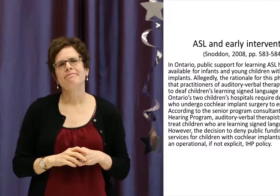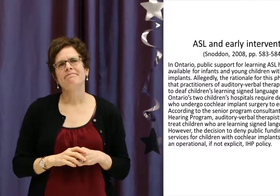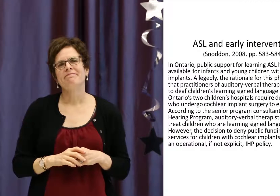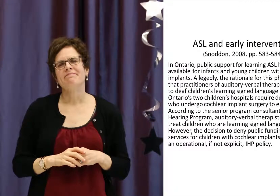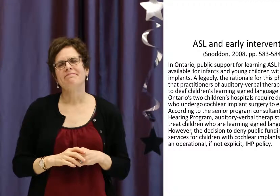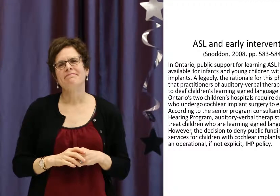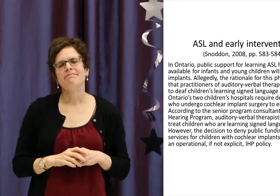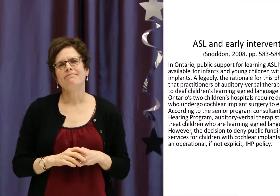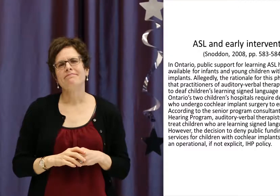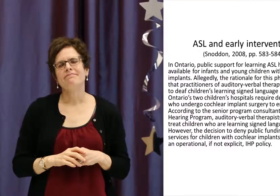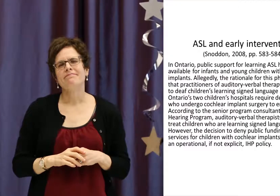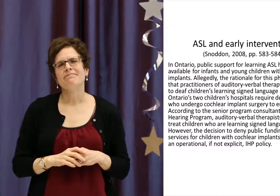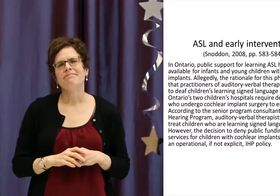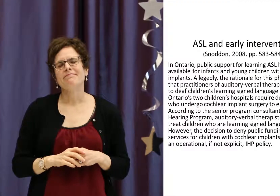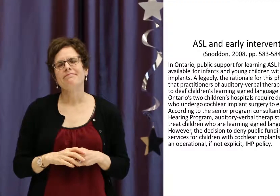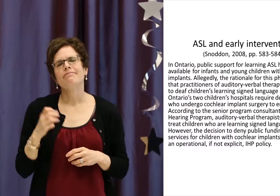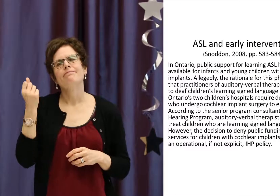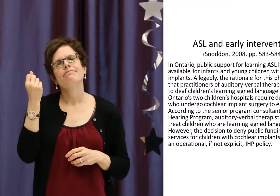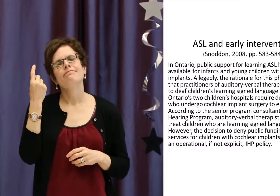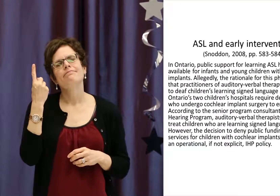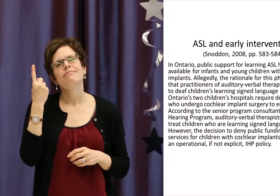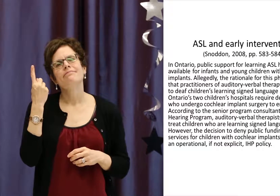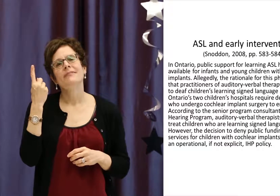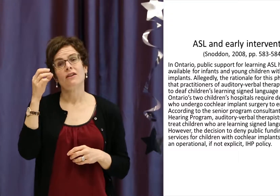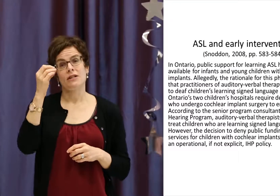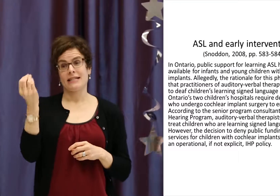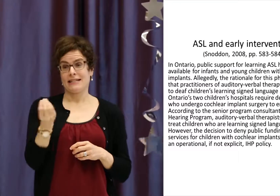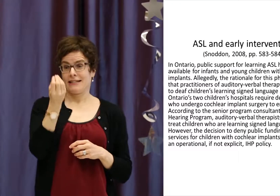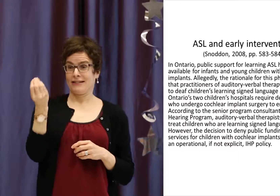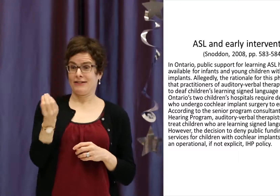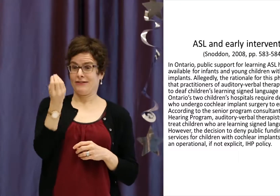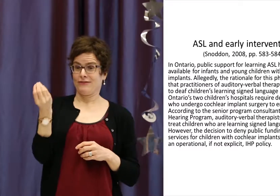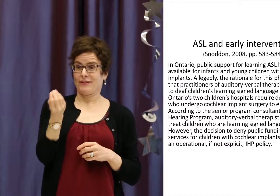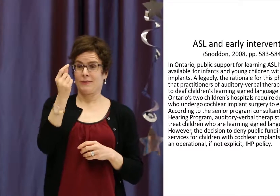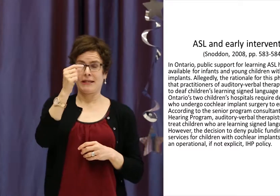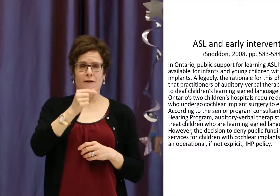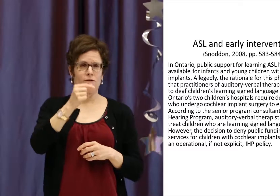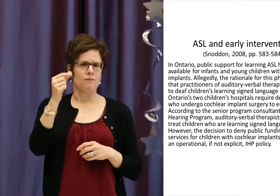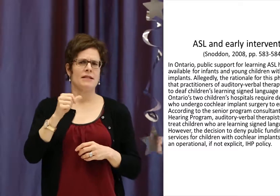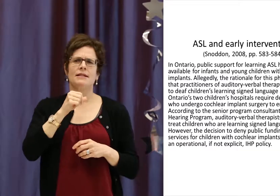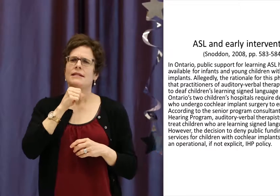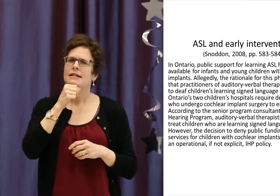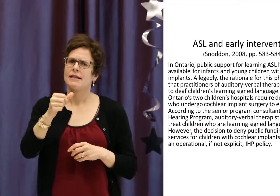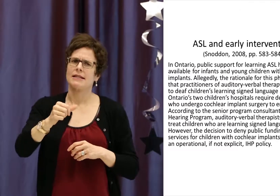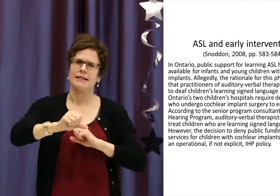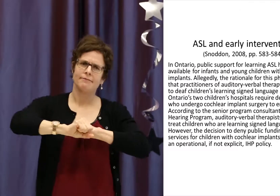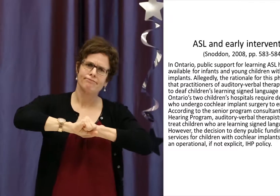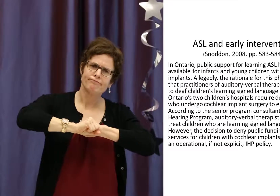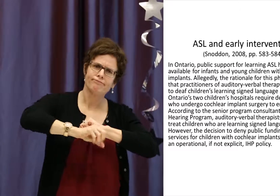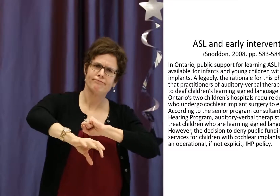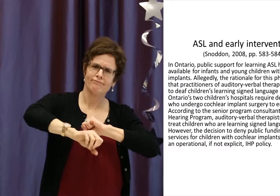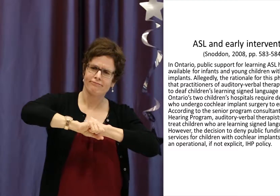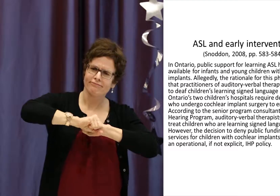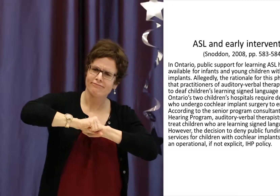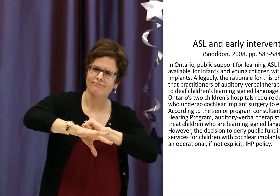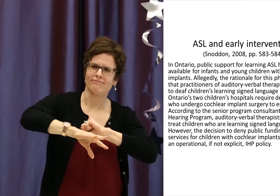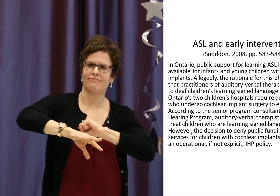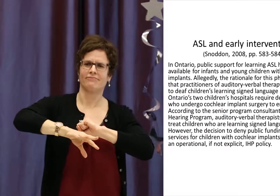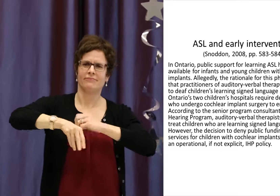Under the IHP's policy, those children that are receiving auditory-verbal therapy are not permitted to learn sign language. Now, I